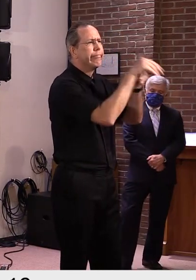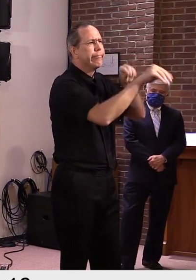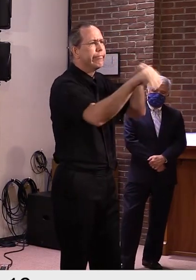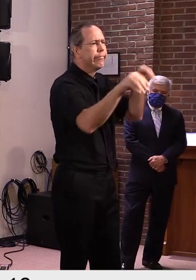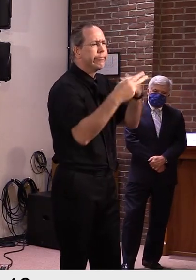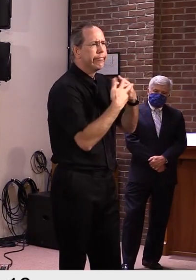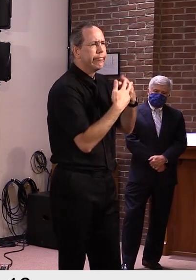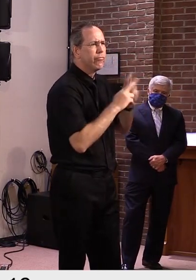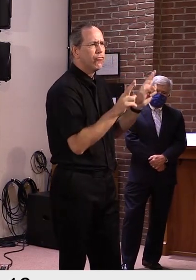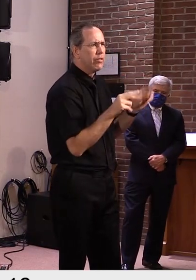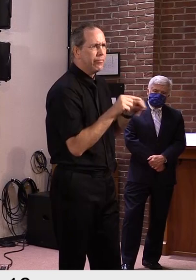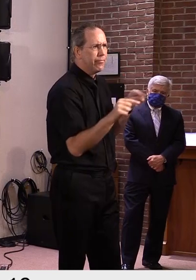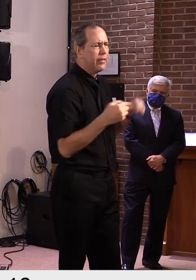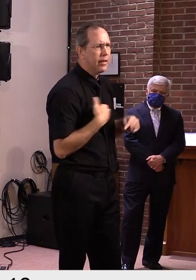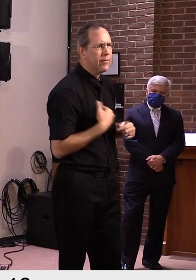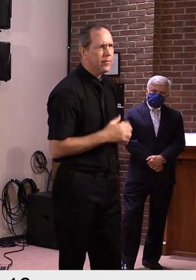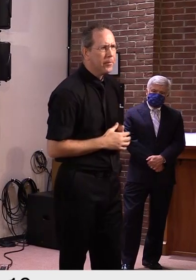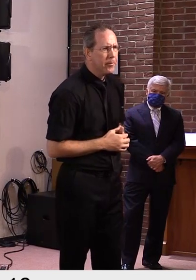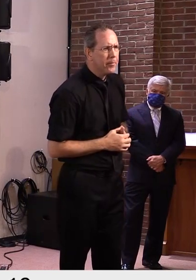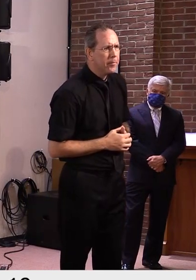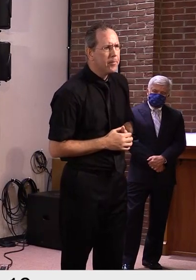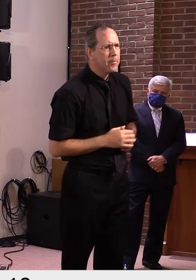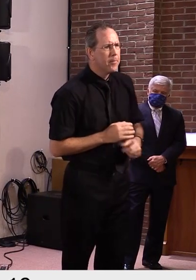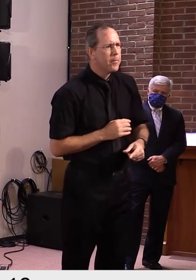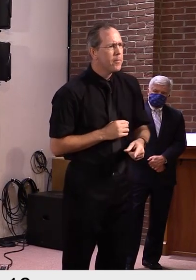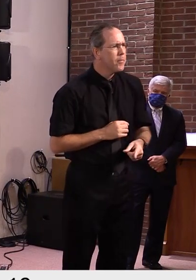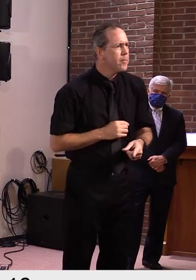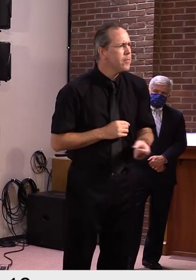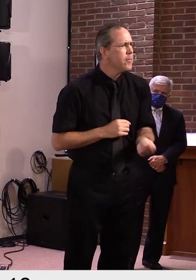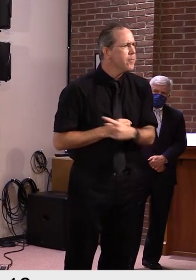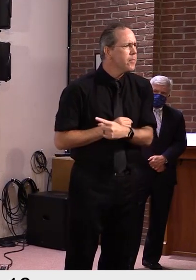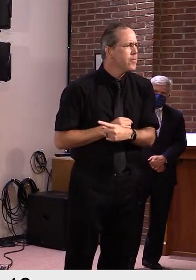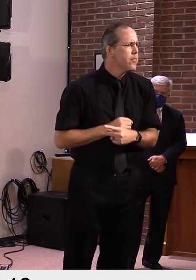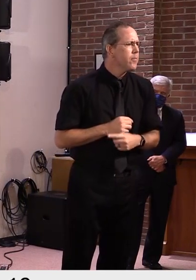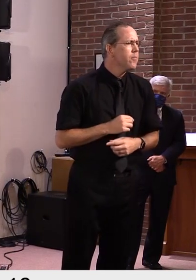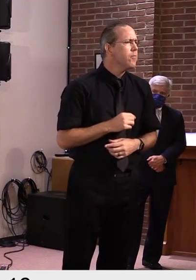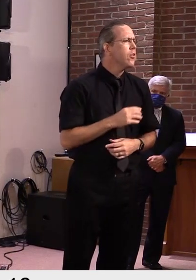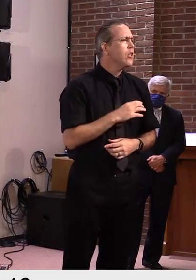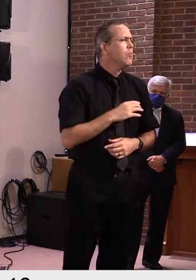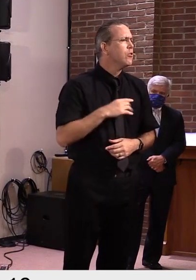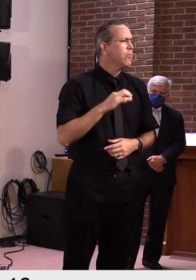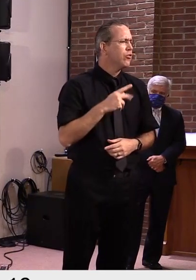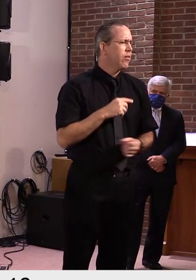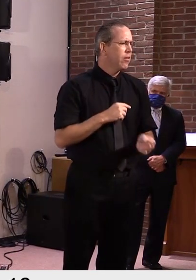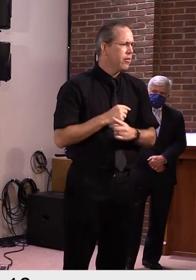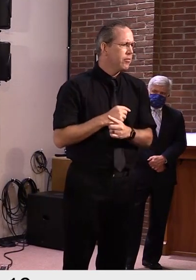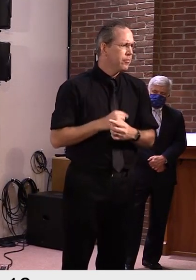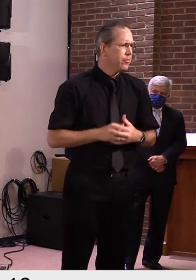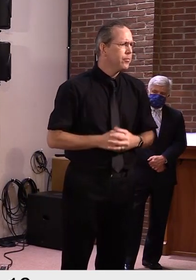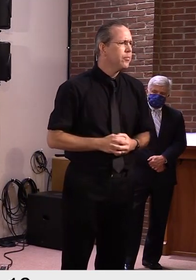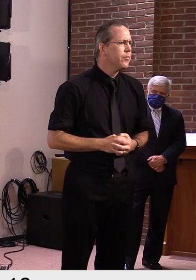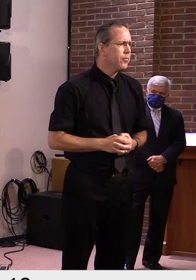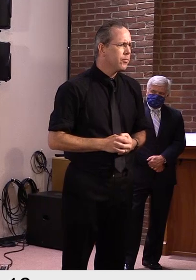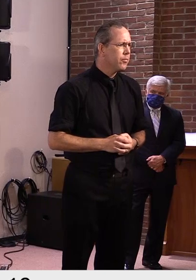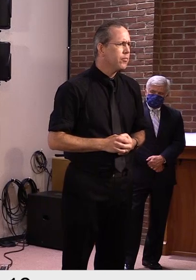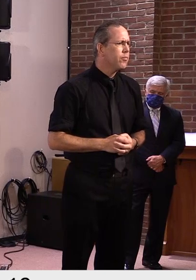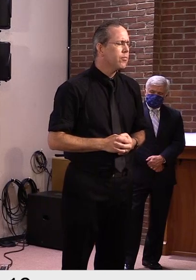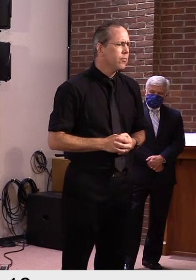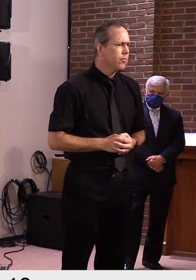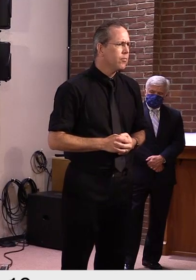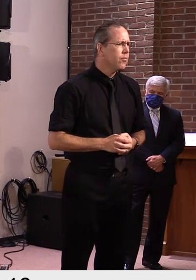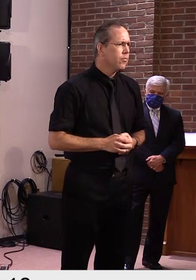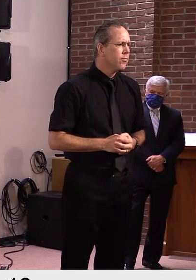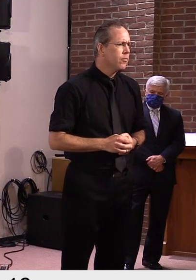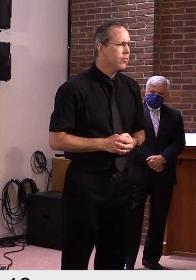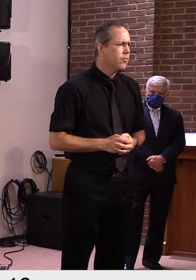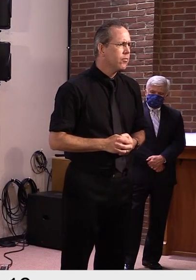And then this might be a better question for Commissioner Pichak. Looking at the hospital data, it seems like while we are well within the parameters that the state considers safe for reopening,